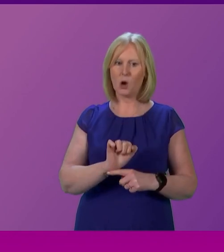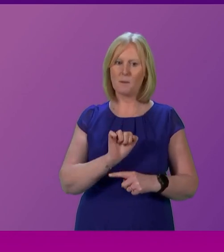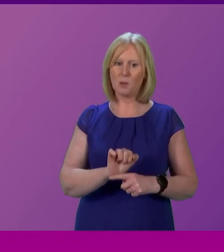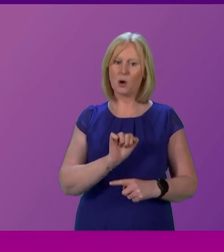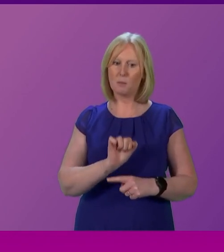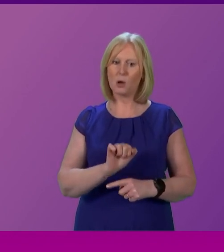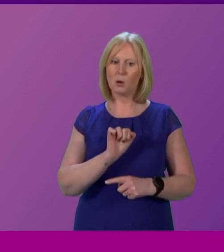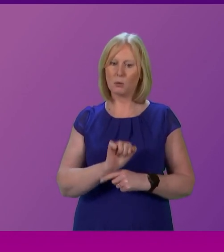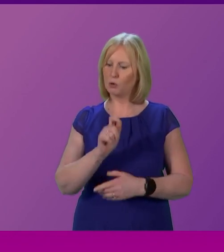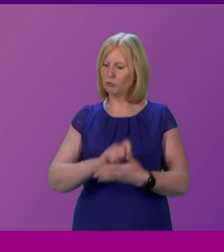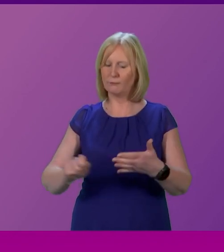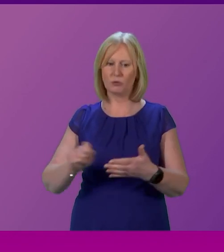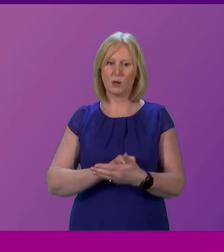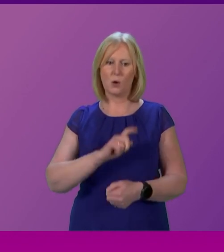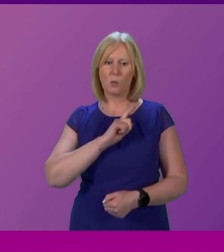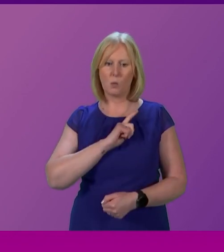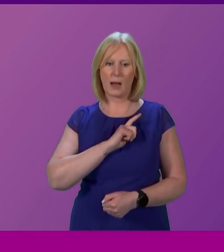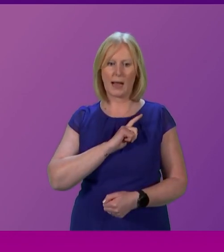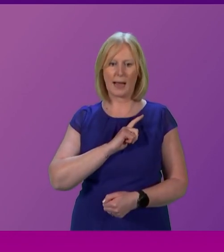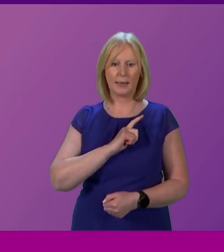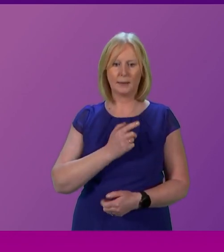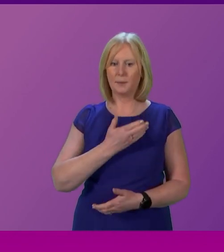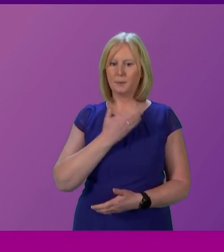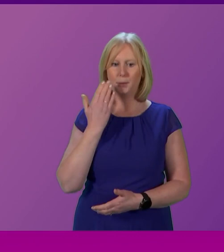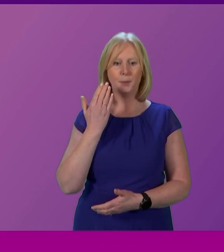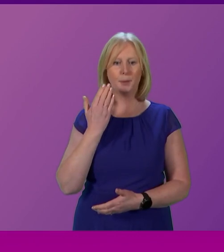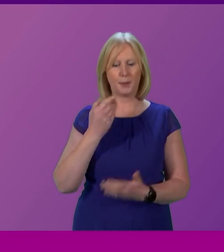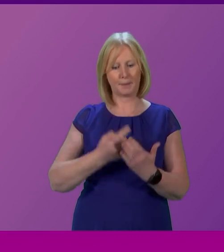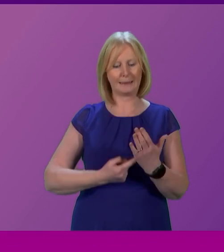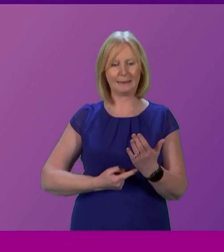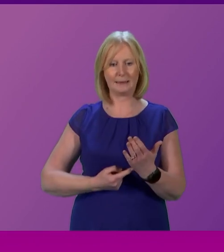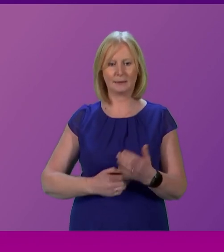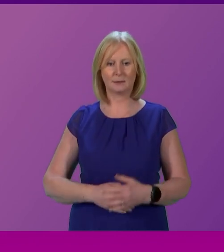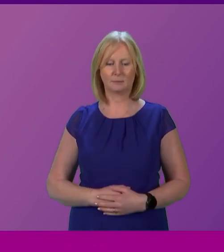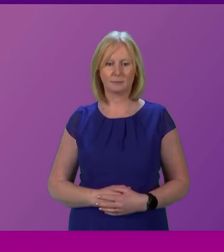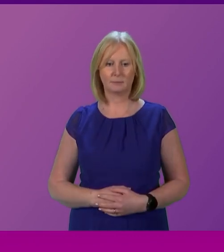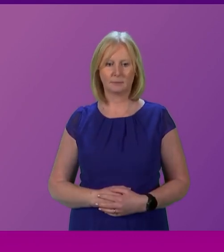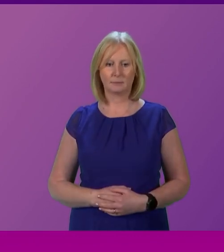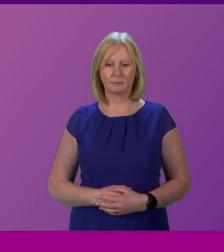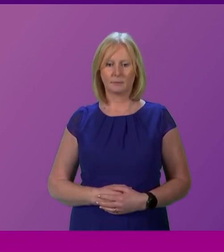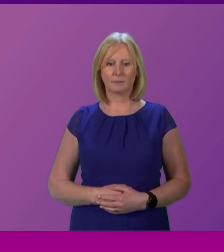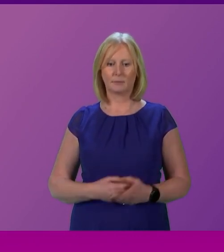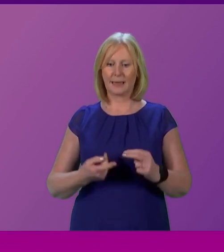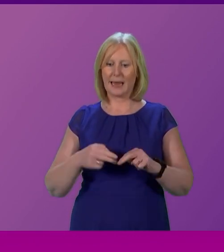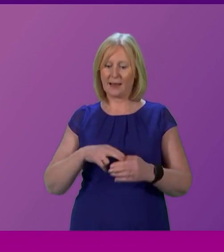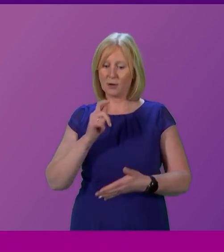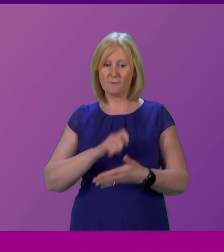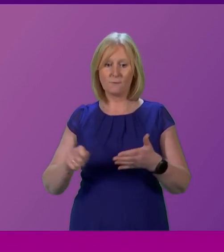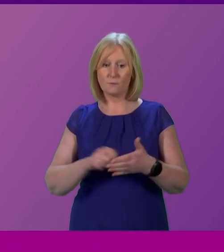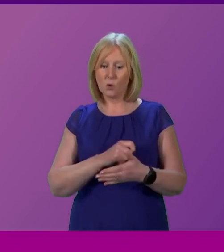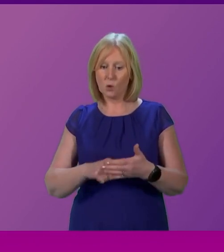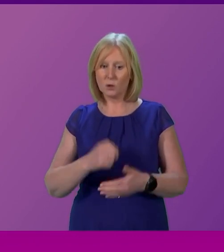because, according to it, there's no democratic mandate. Well, if ballot box results don't count,